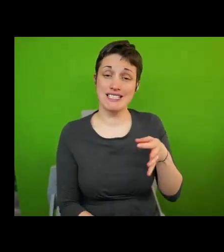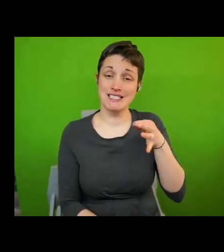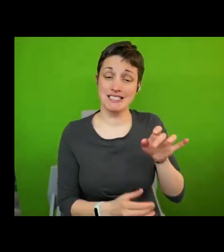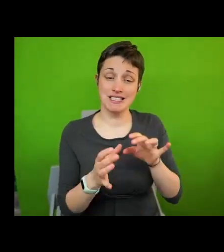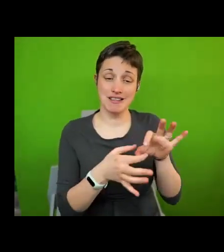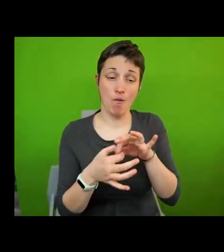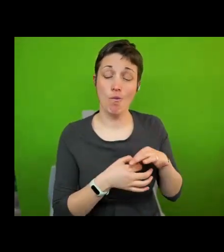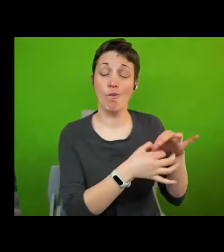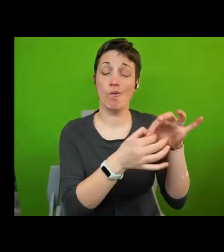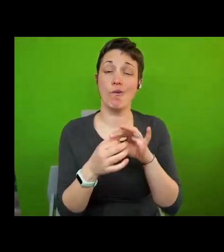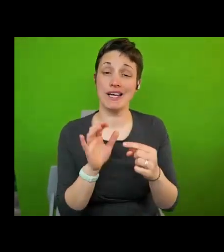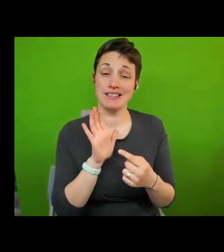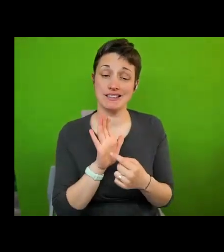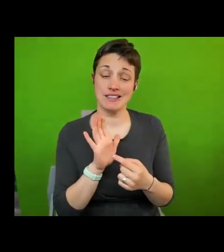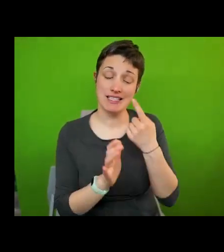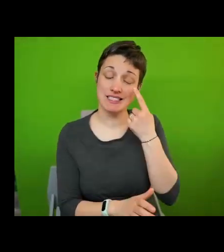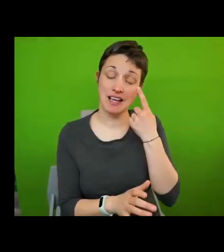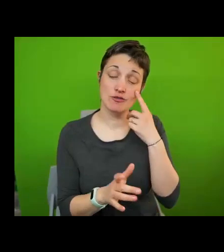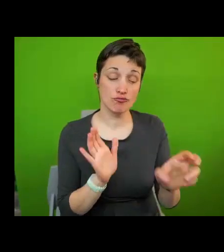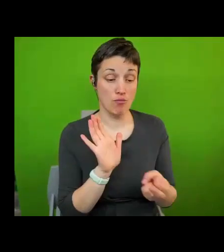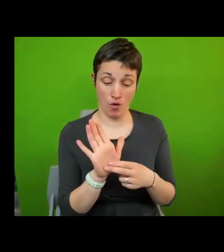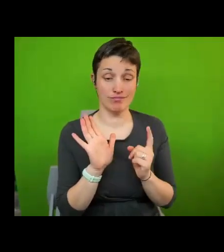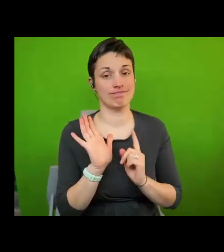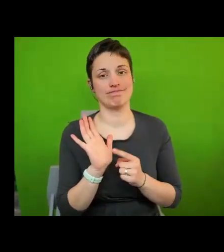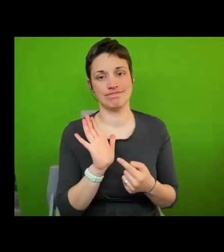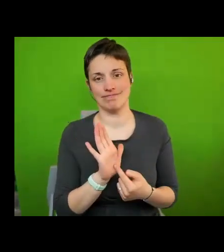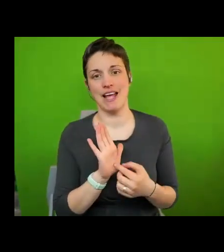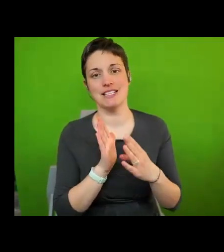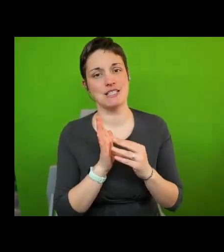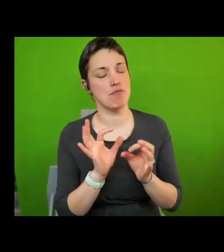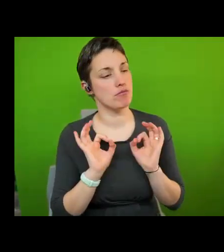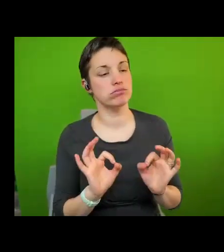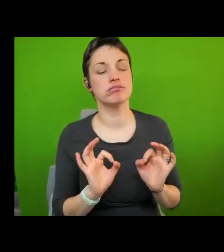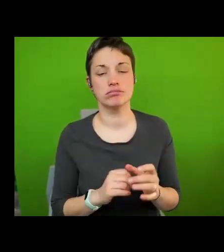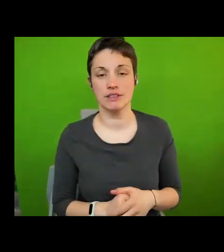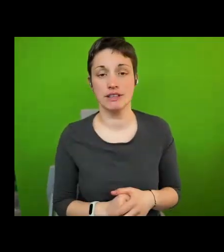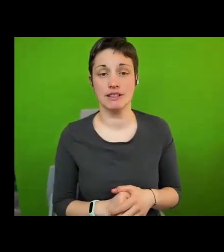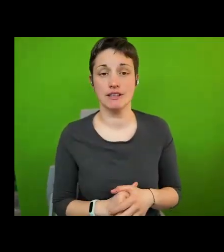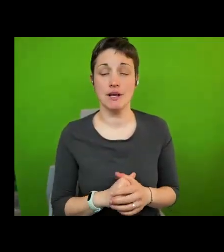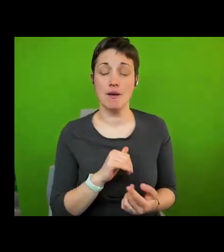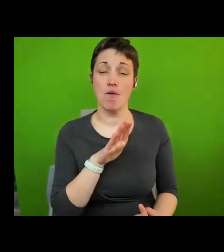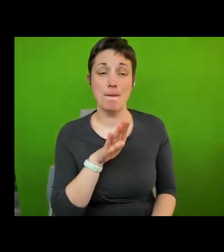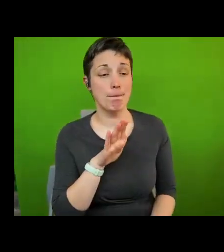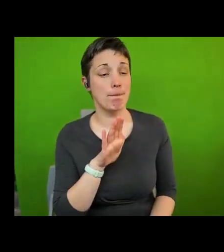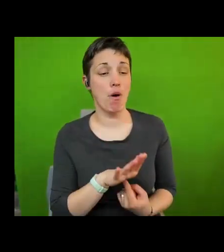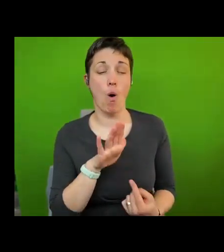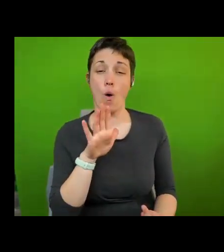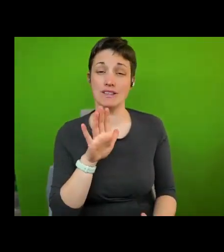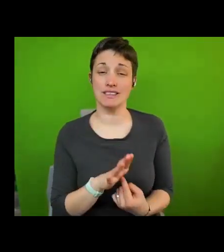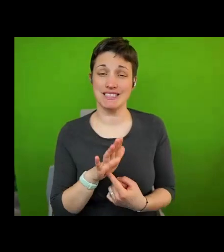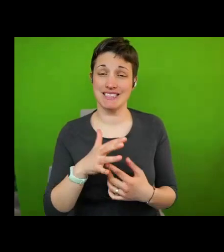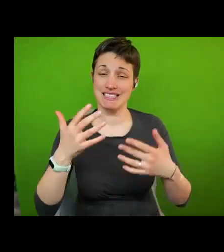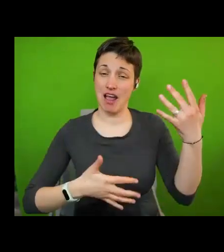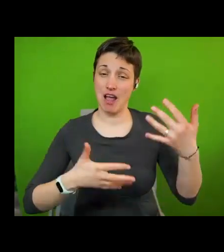introduction are a prime example and one of the most important data sets